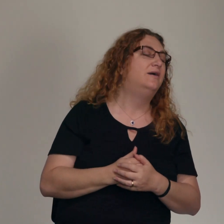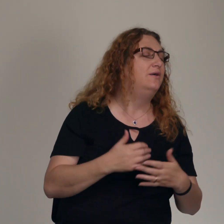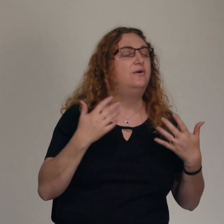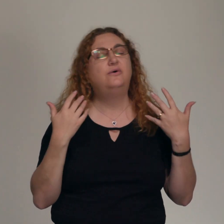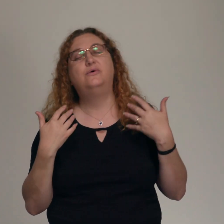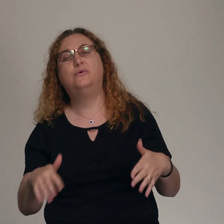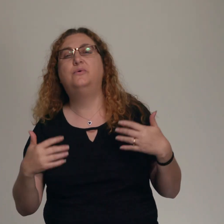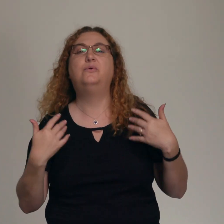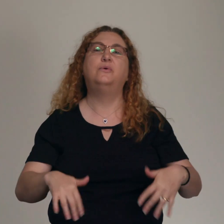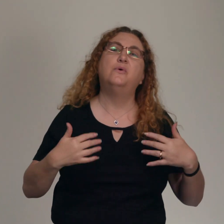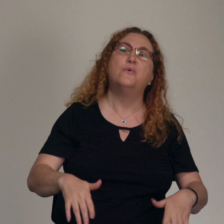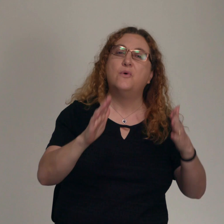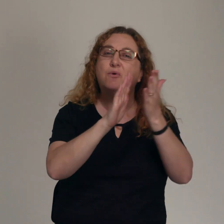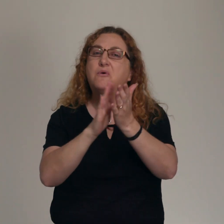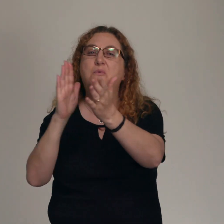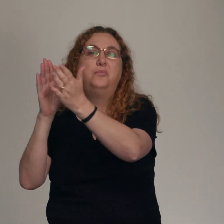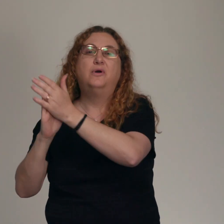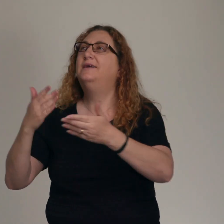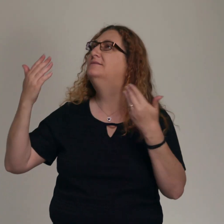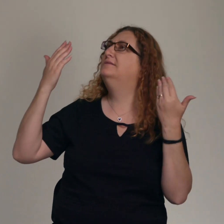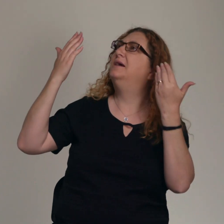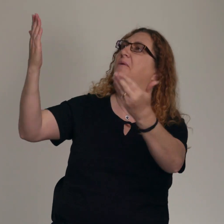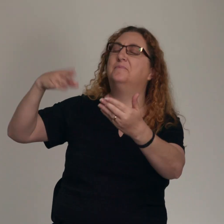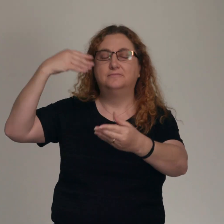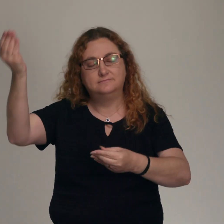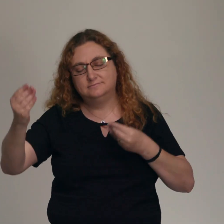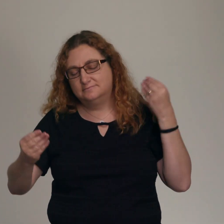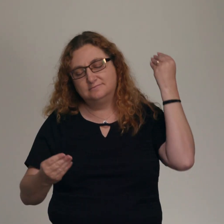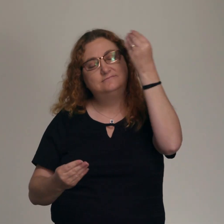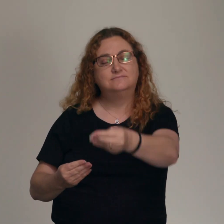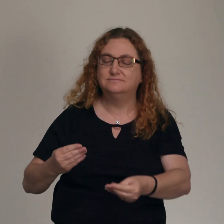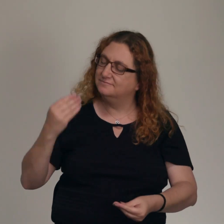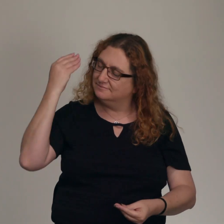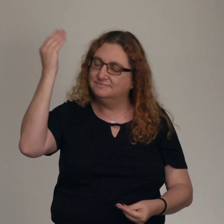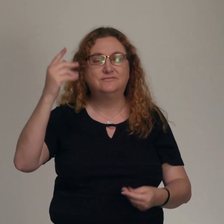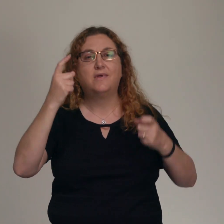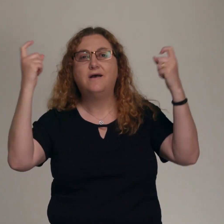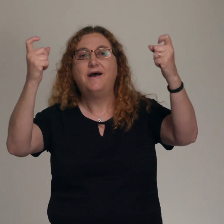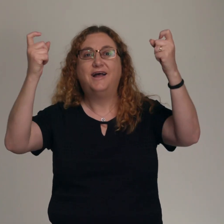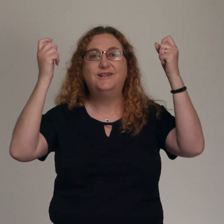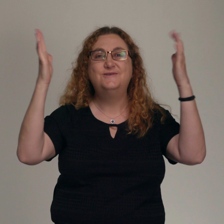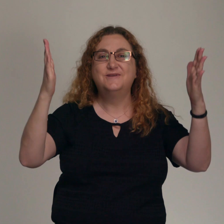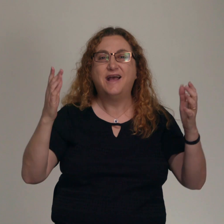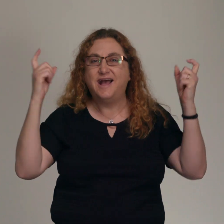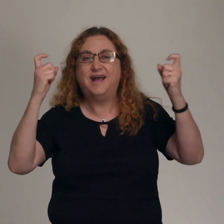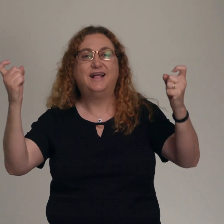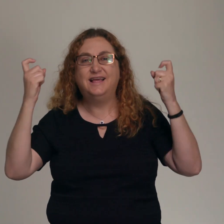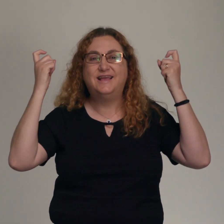Oh, praise Him. Oh, praise Him. Hallelujah. Hallelujah.